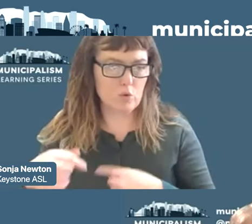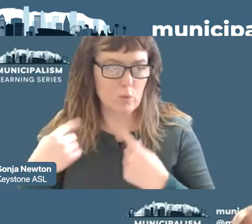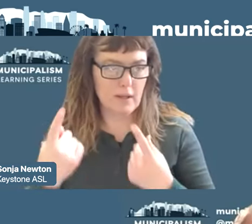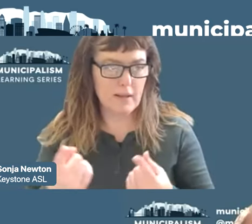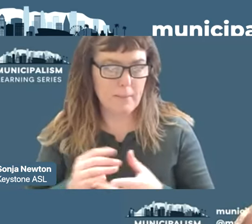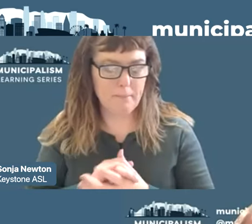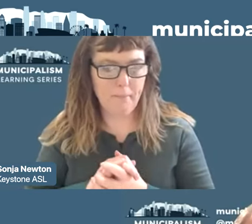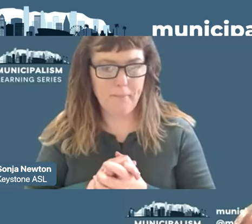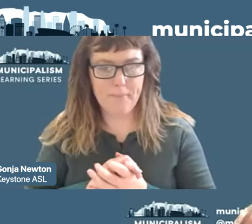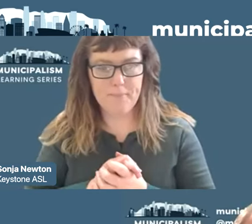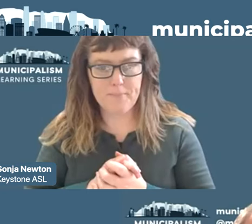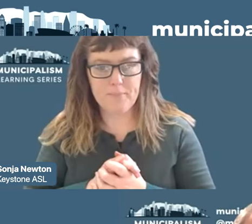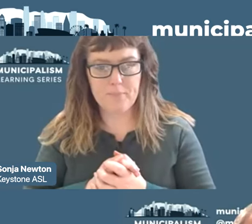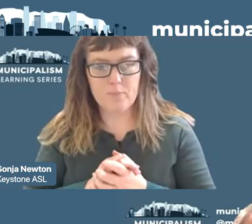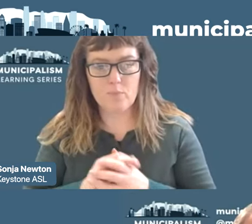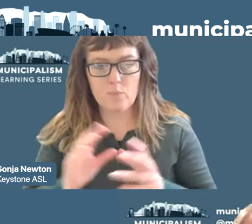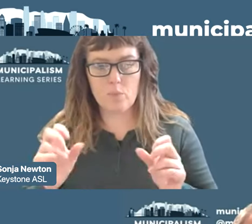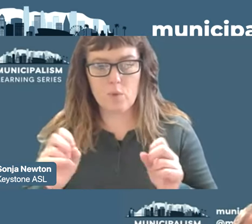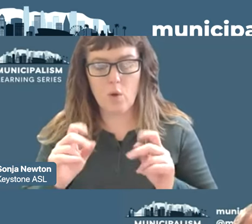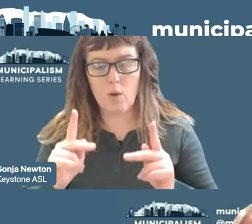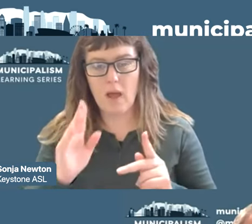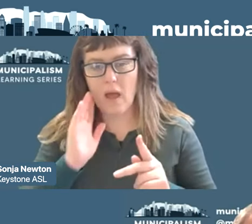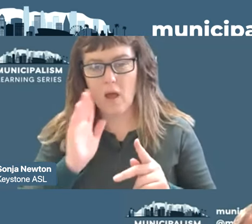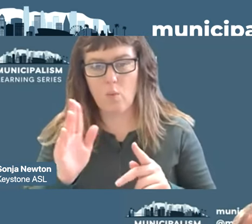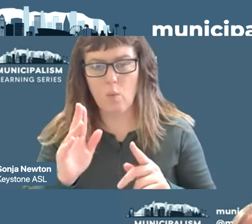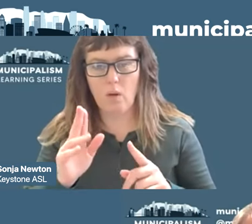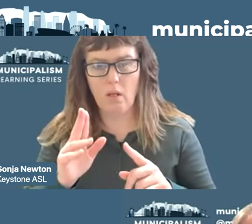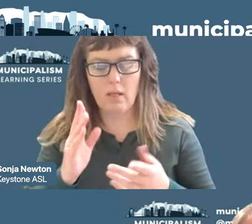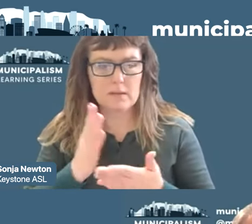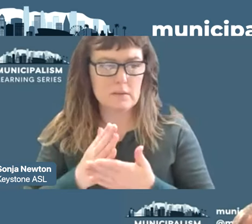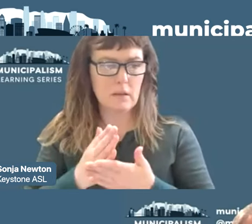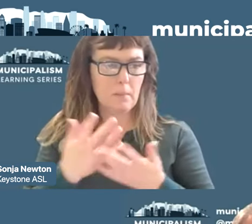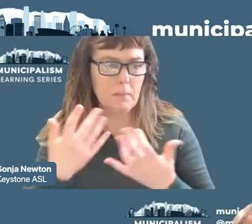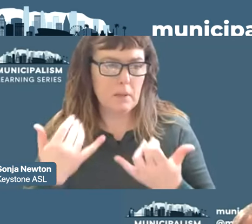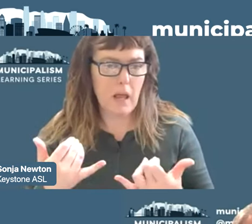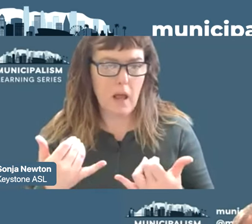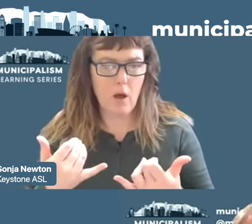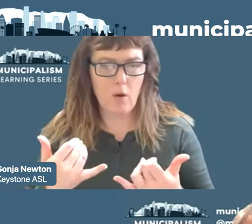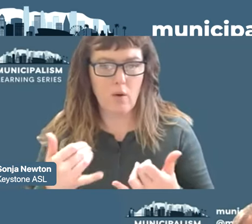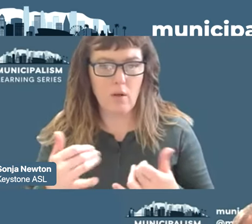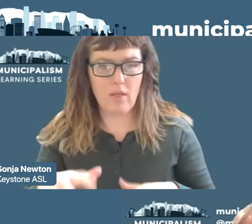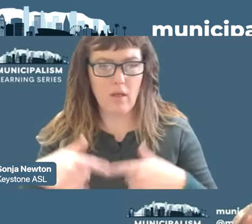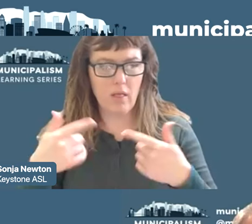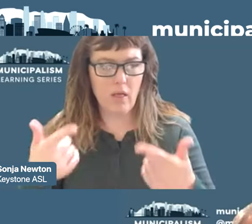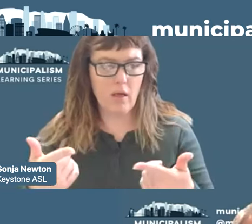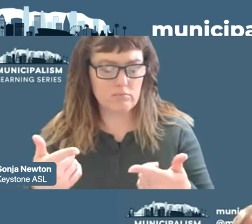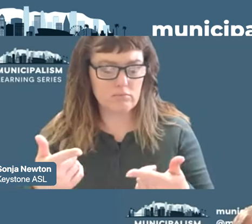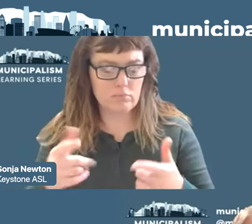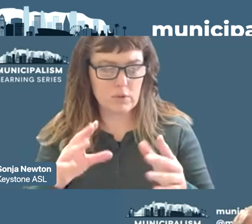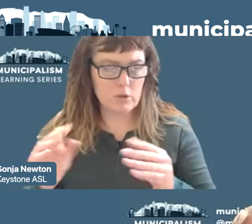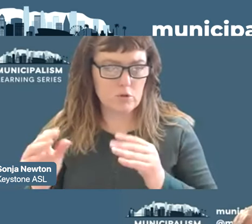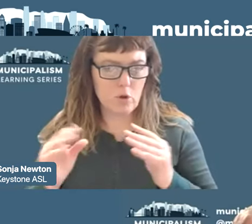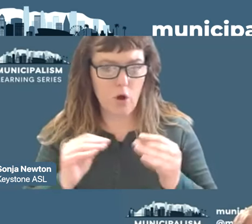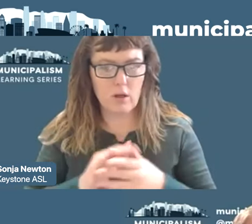I will stop here and let other folks to talk and happy to